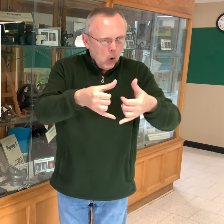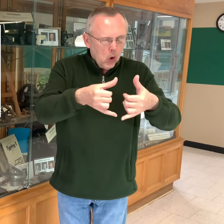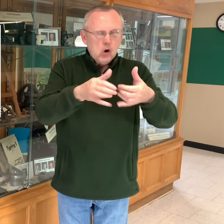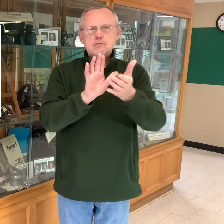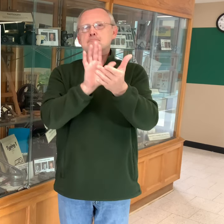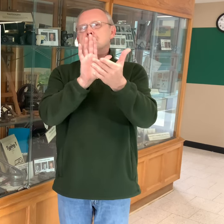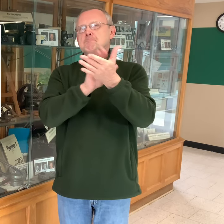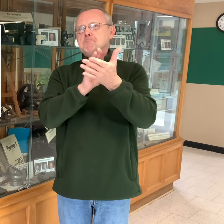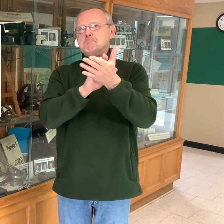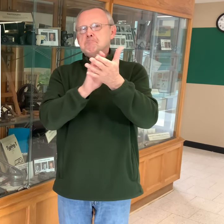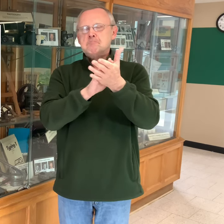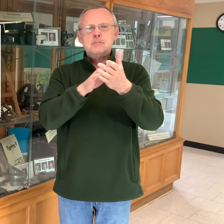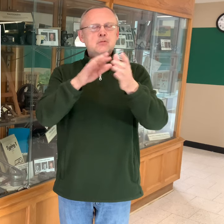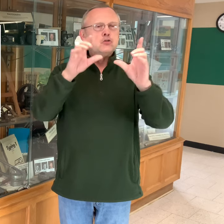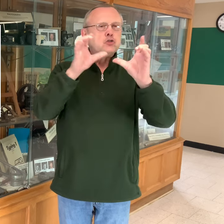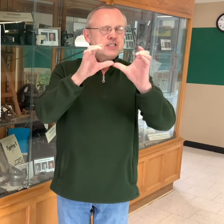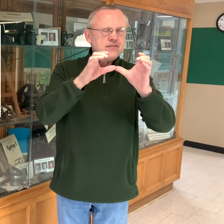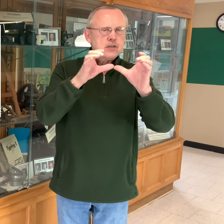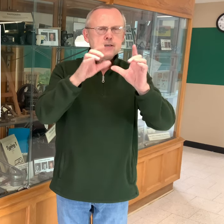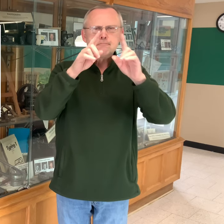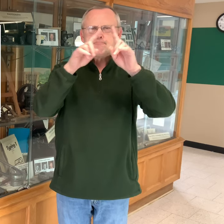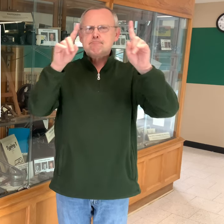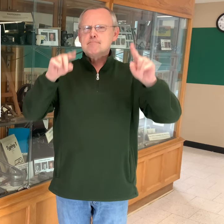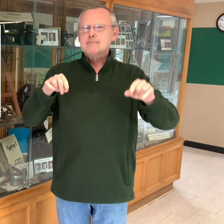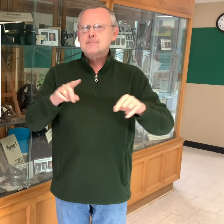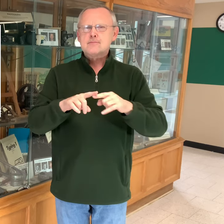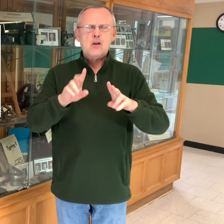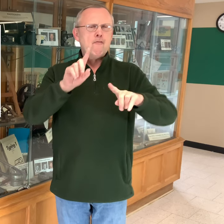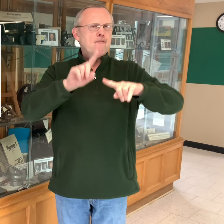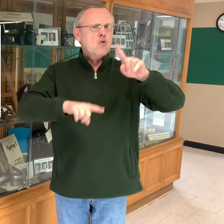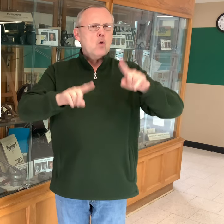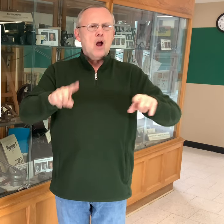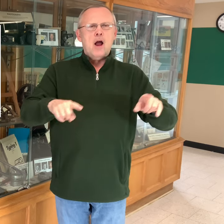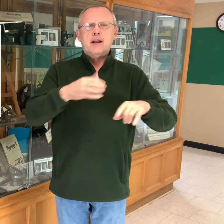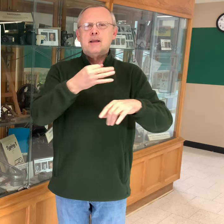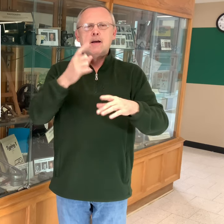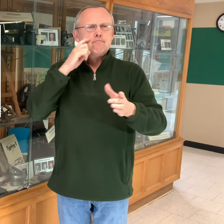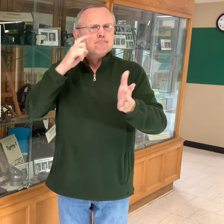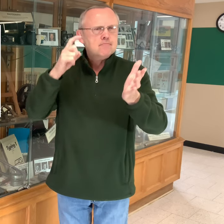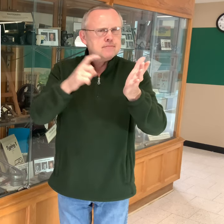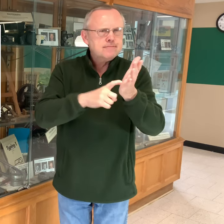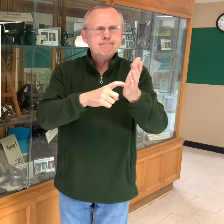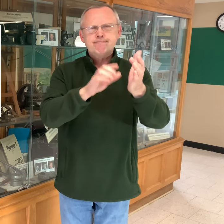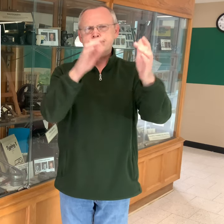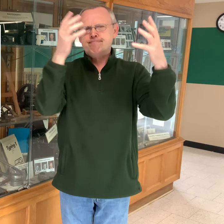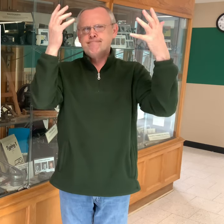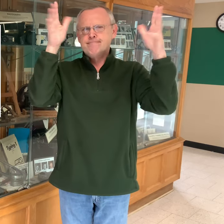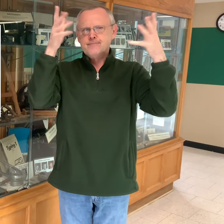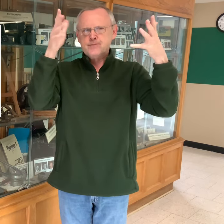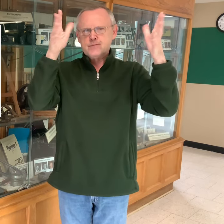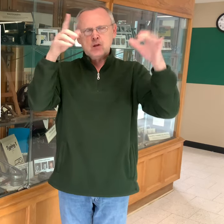awards, certificates, plaques, a variety of awards for those students.